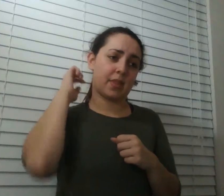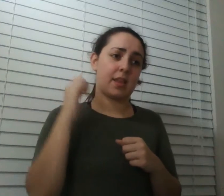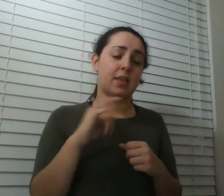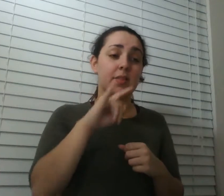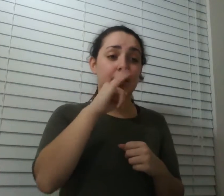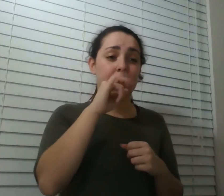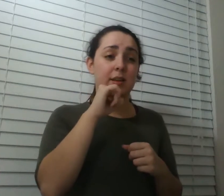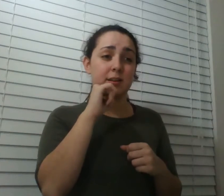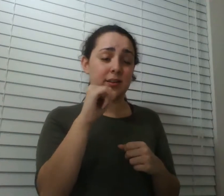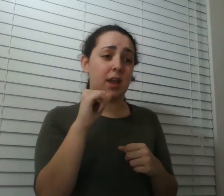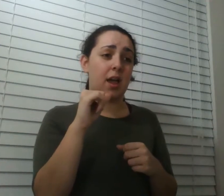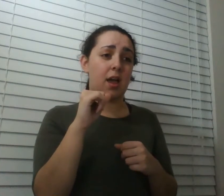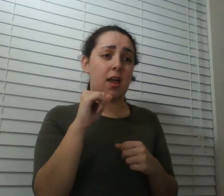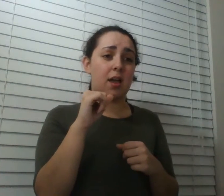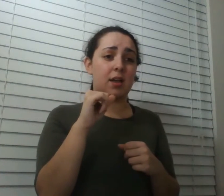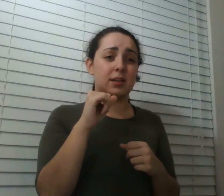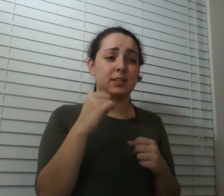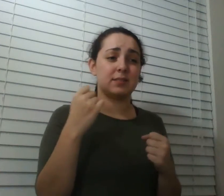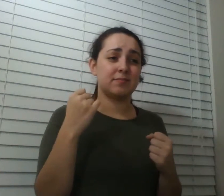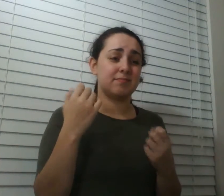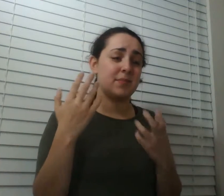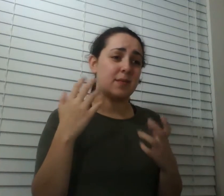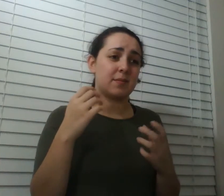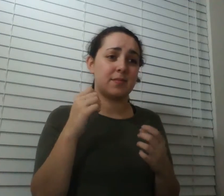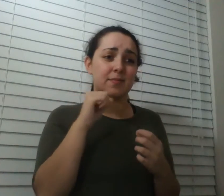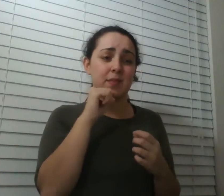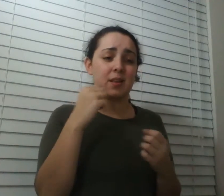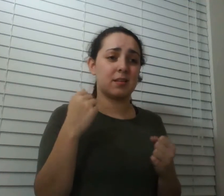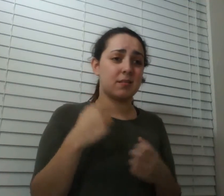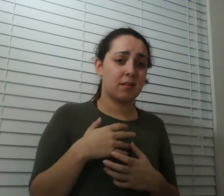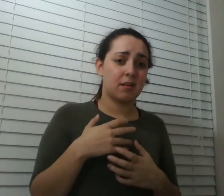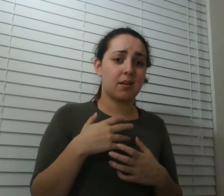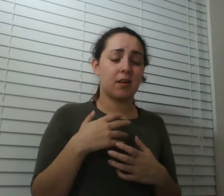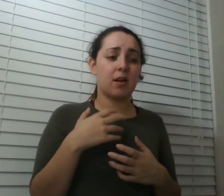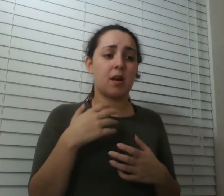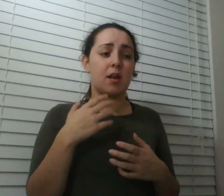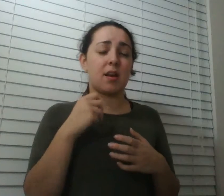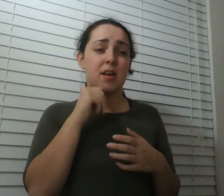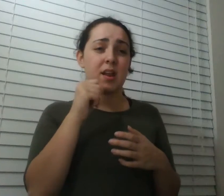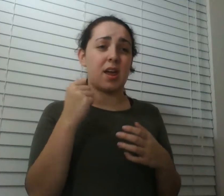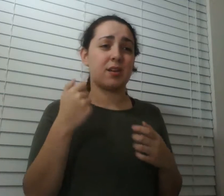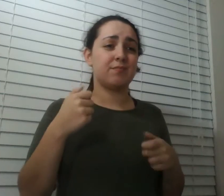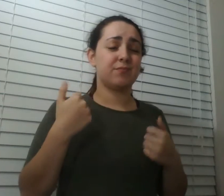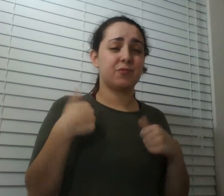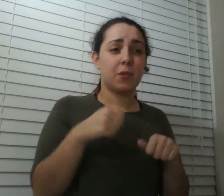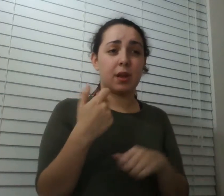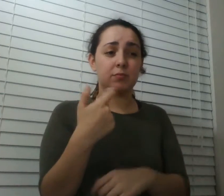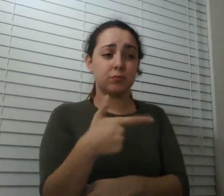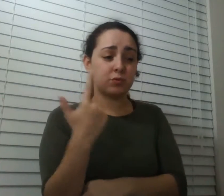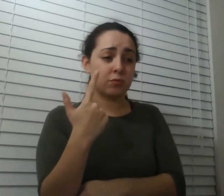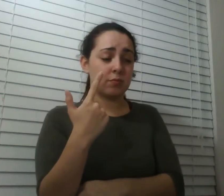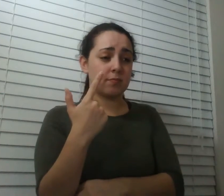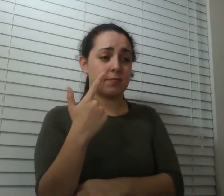not been intending to shoot if he never ever could imagine himself shooting somebody